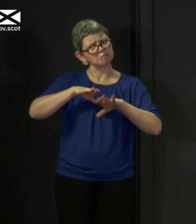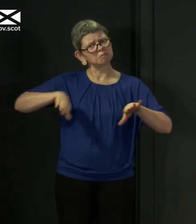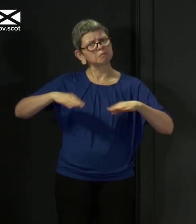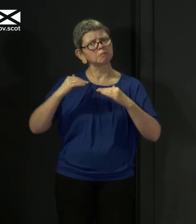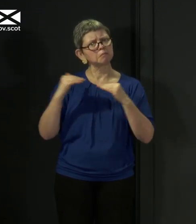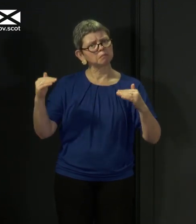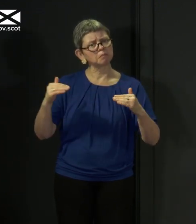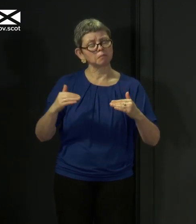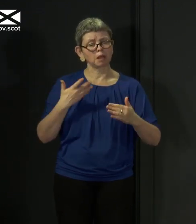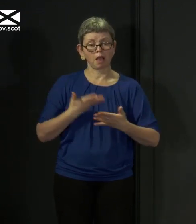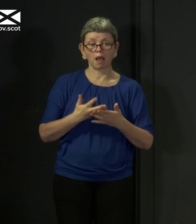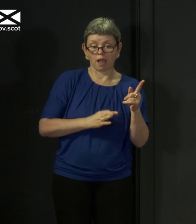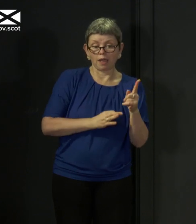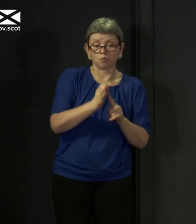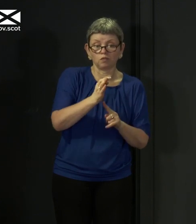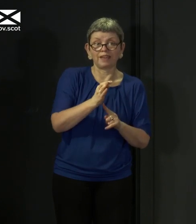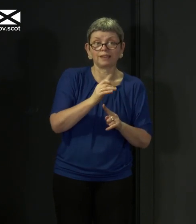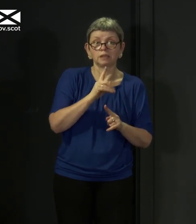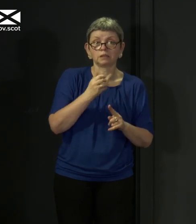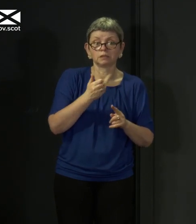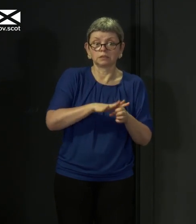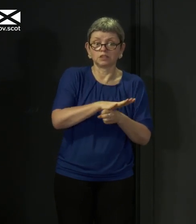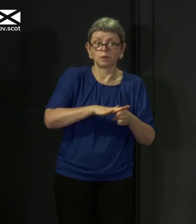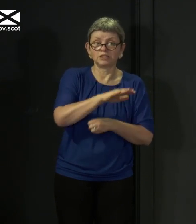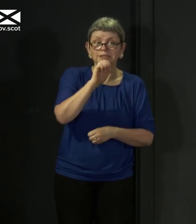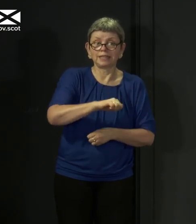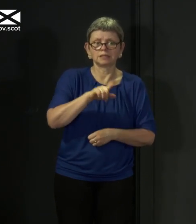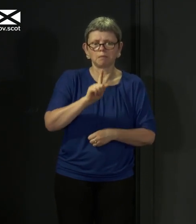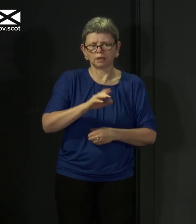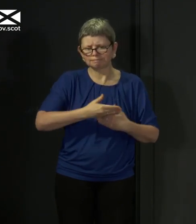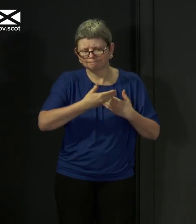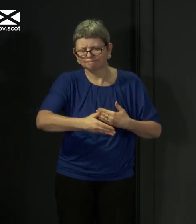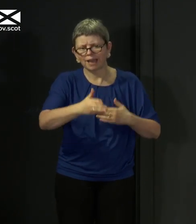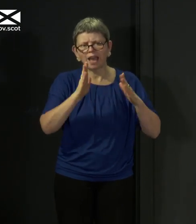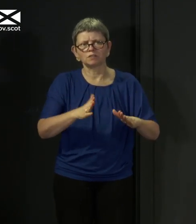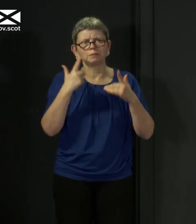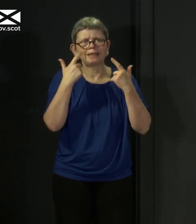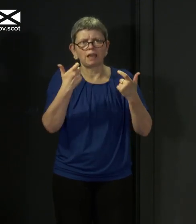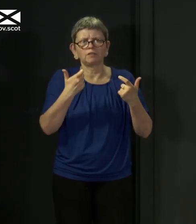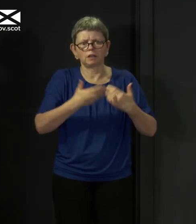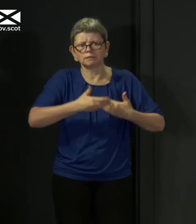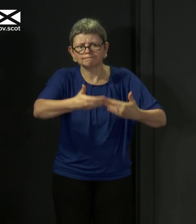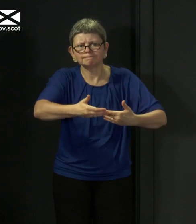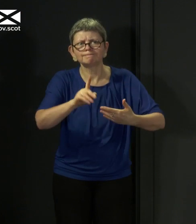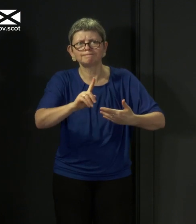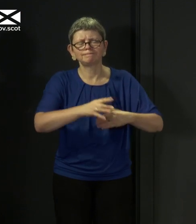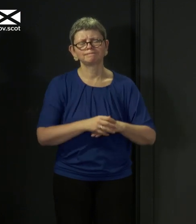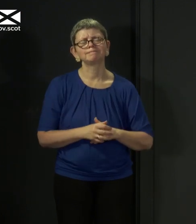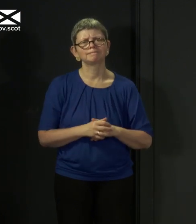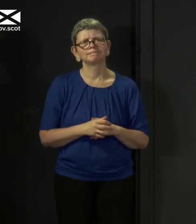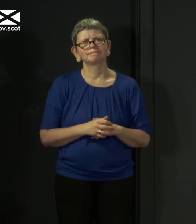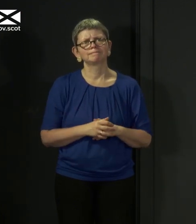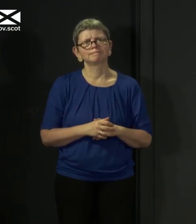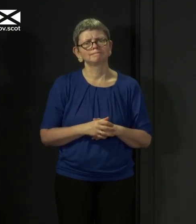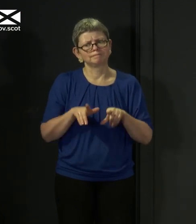progress. But this next phase is one where we need to apply a very high degree of caution. You know, I was saying I'm